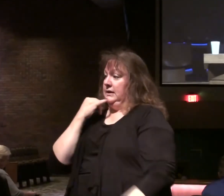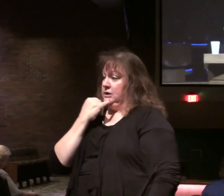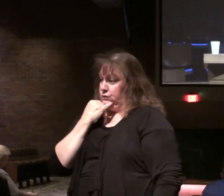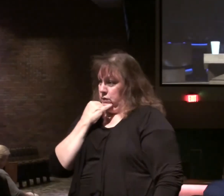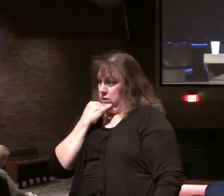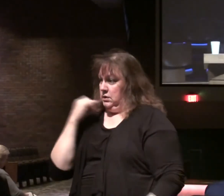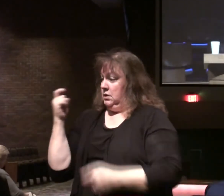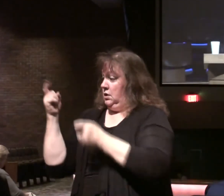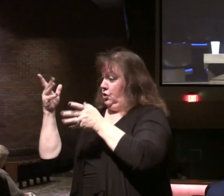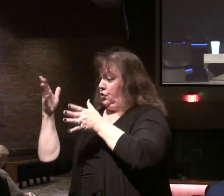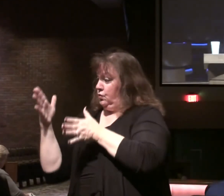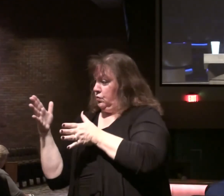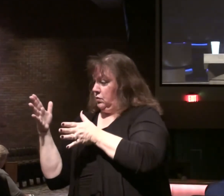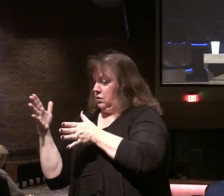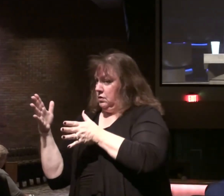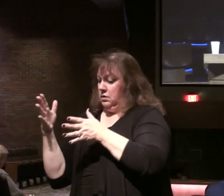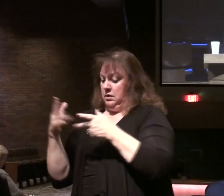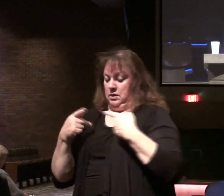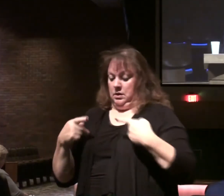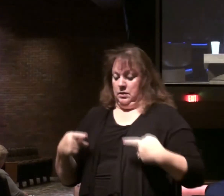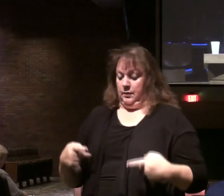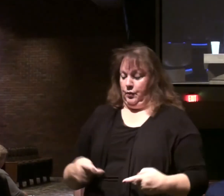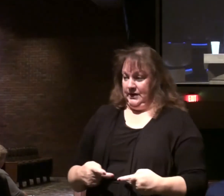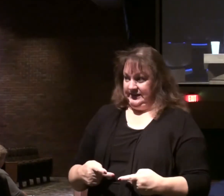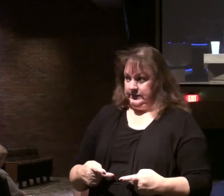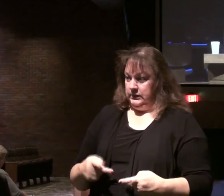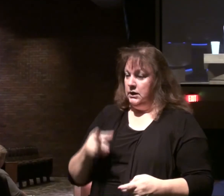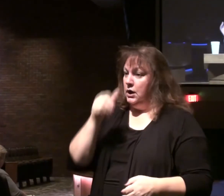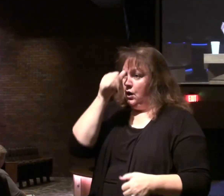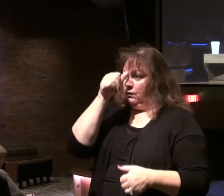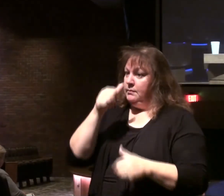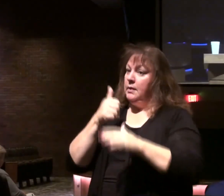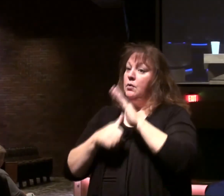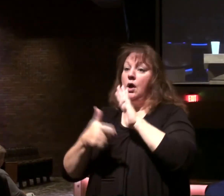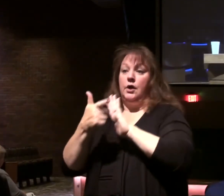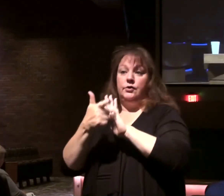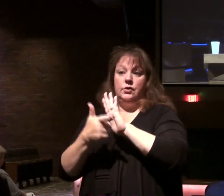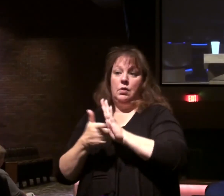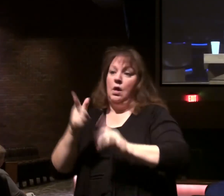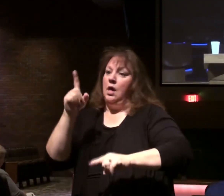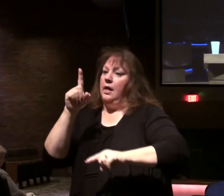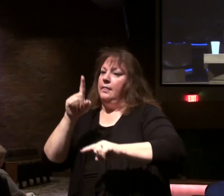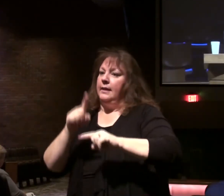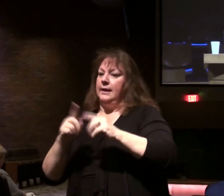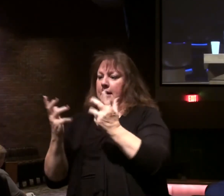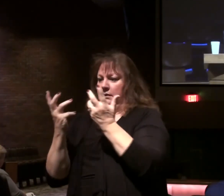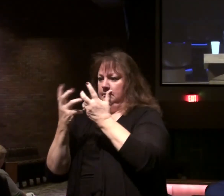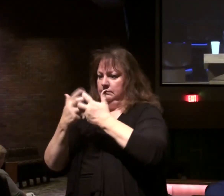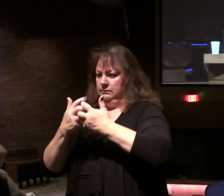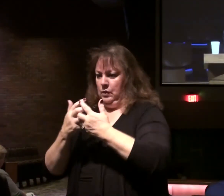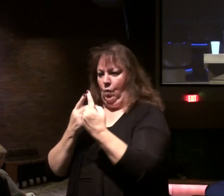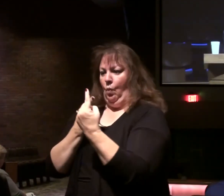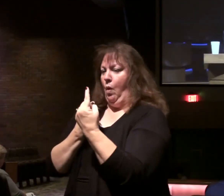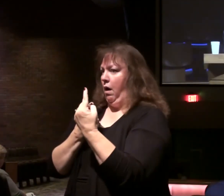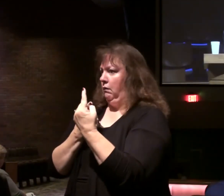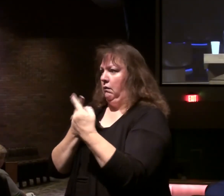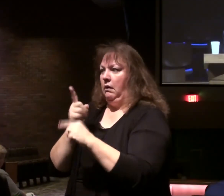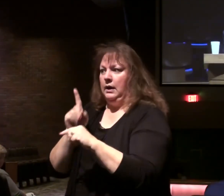The ruler and the priest. And remember, under the law, they could not be merged in one person.